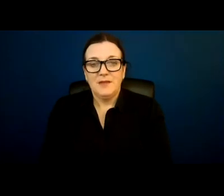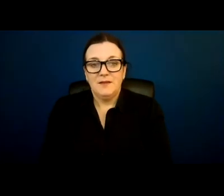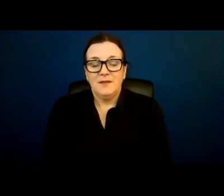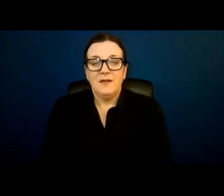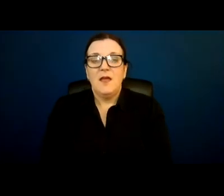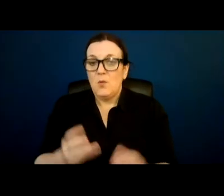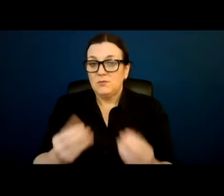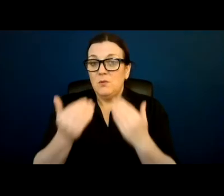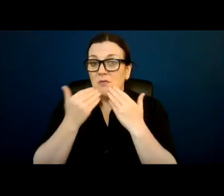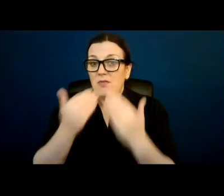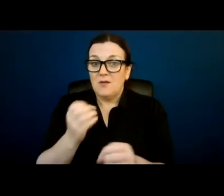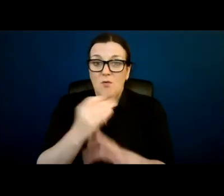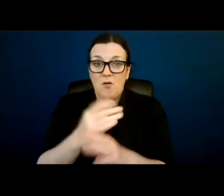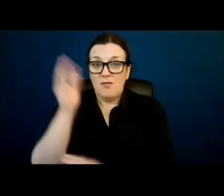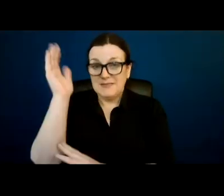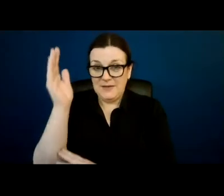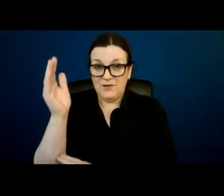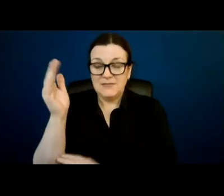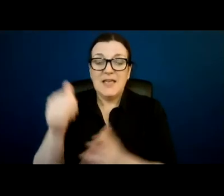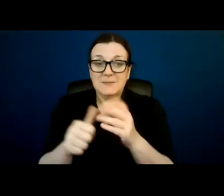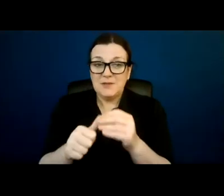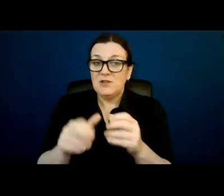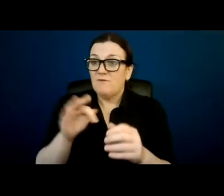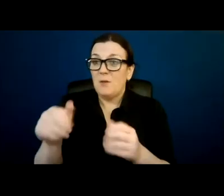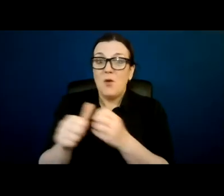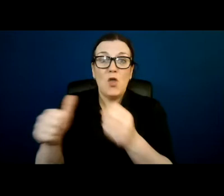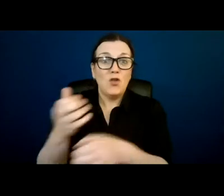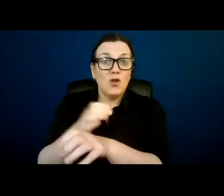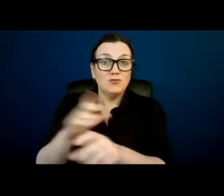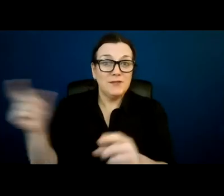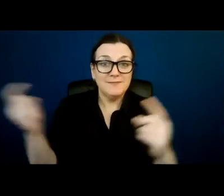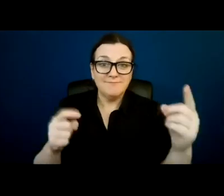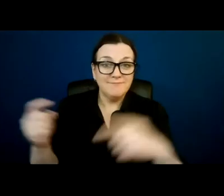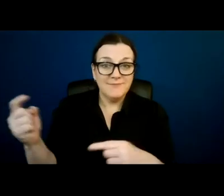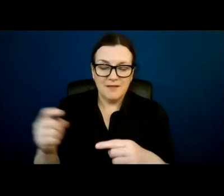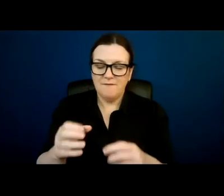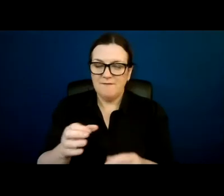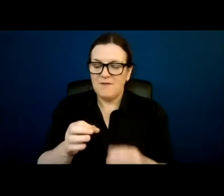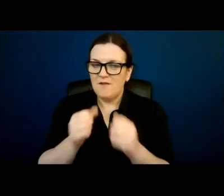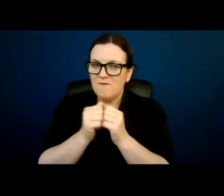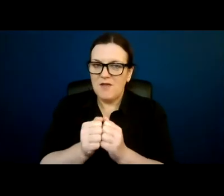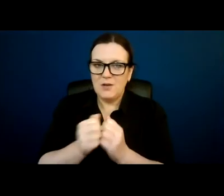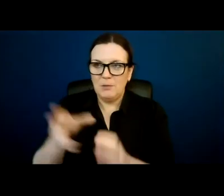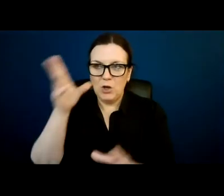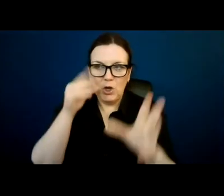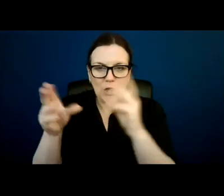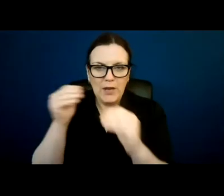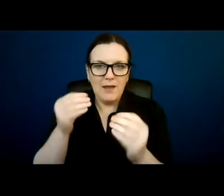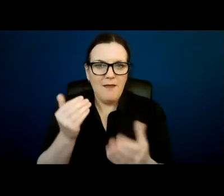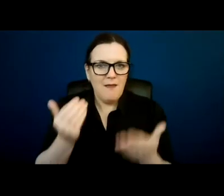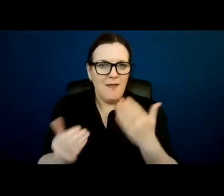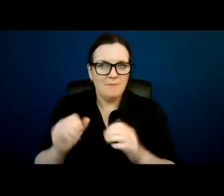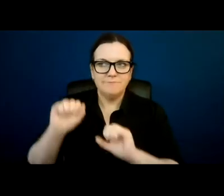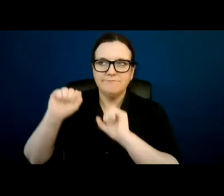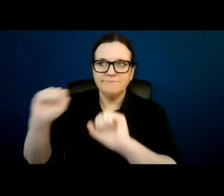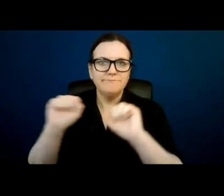speakers and particularly those from other jurisdictions who have given us some very valuable learning as to how things